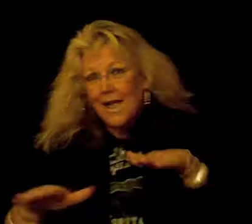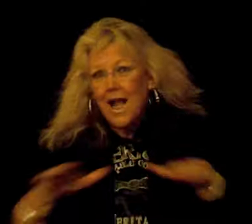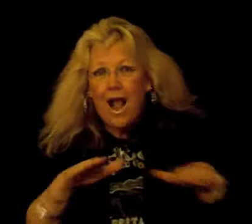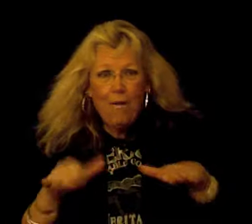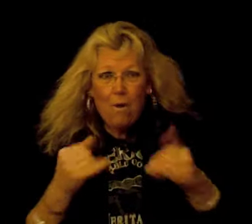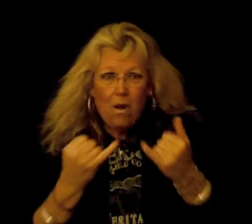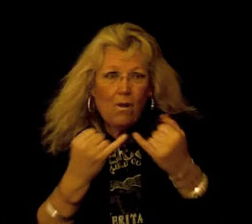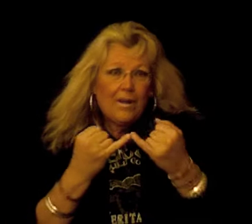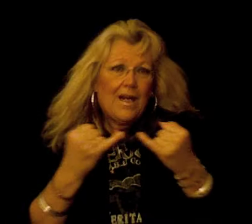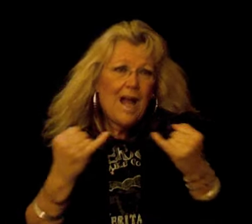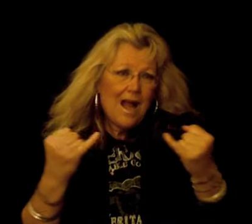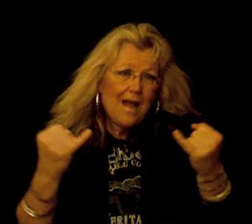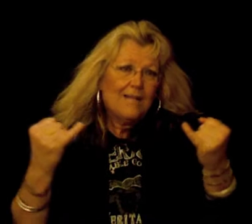I walk the line